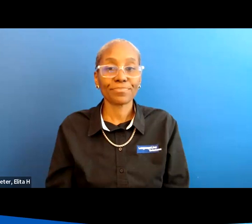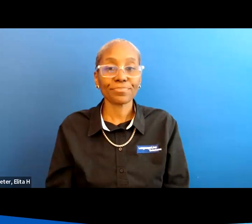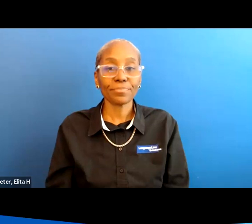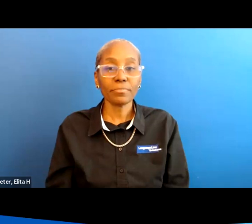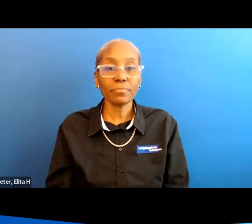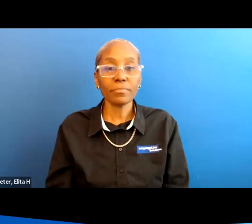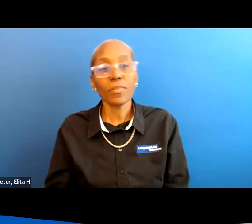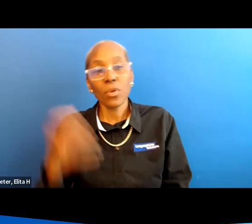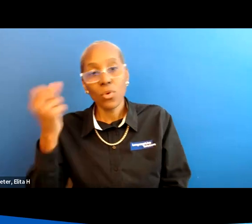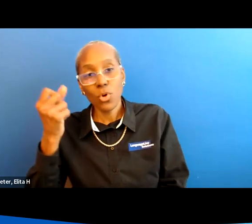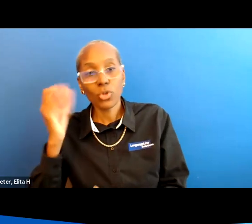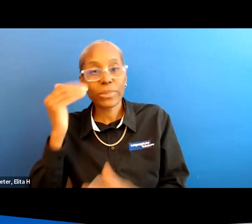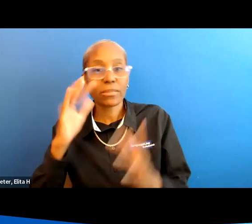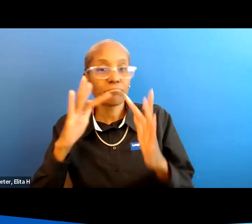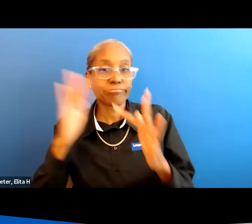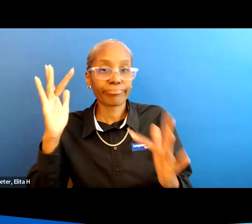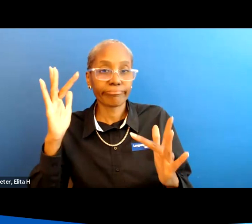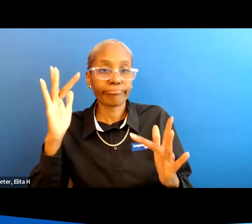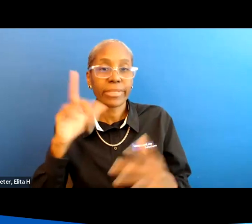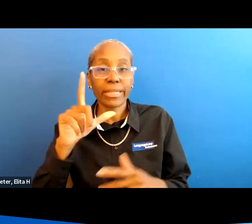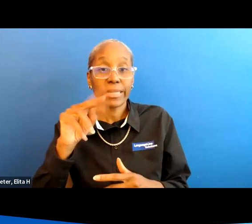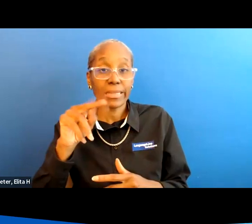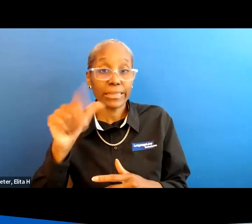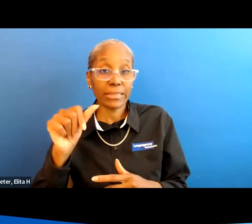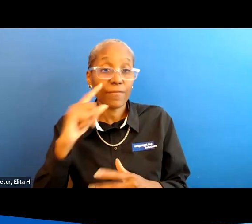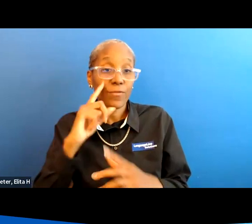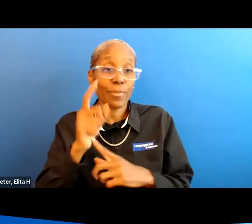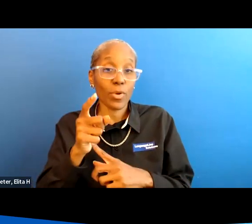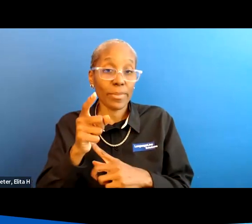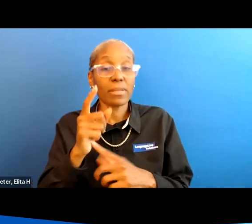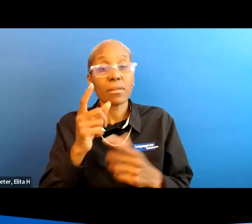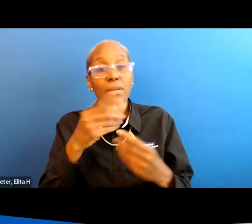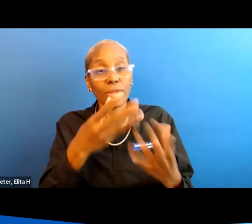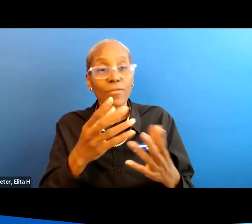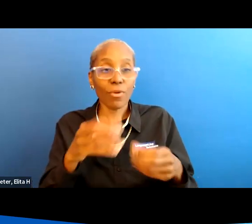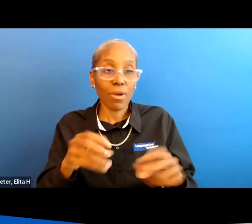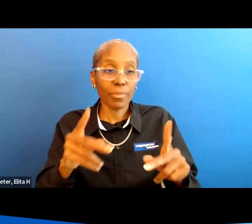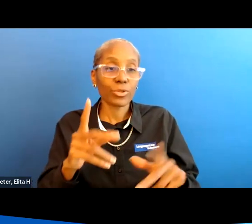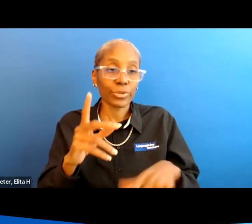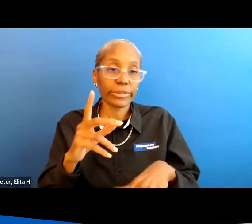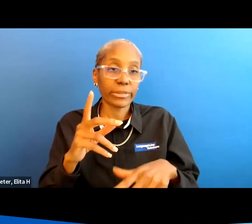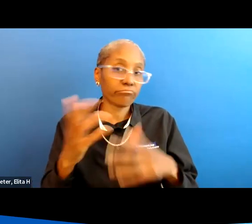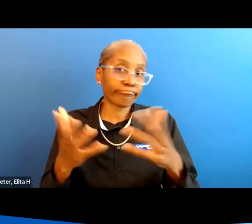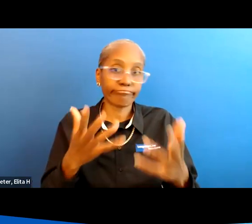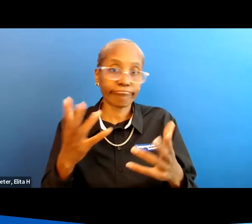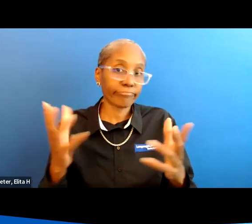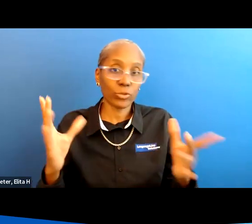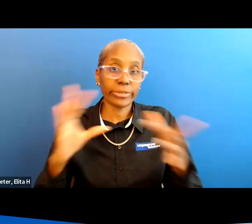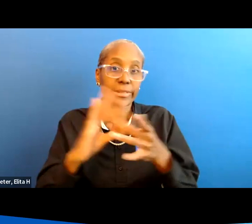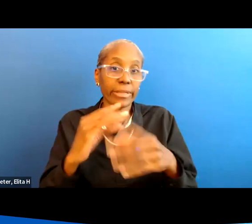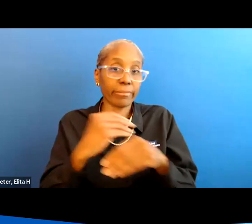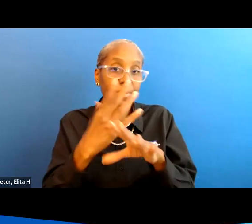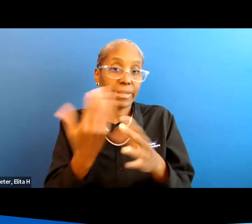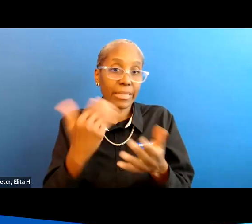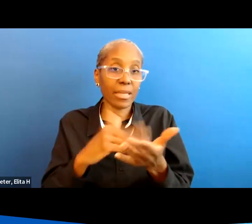um hang on we seem to have lost linda for a moment so i'm going to give her a chance to come back on